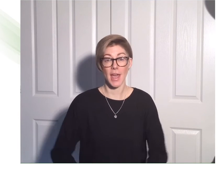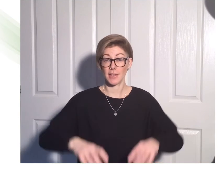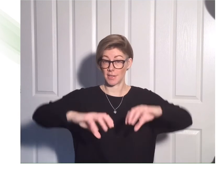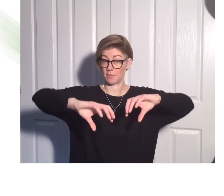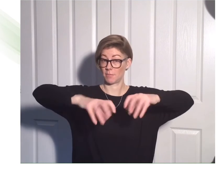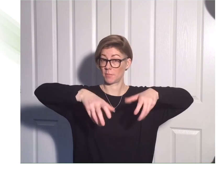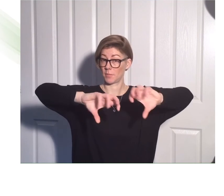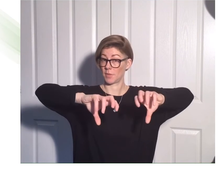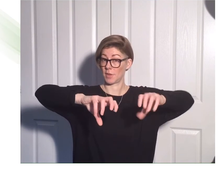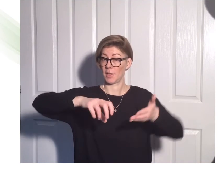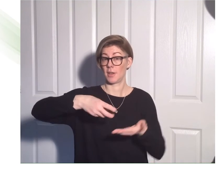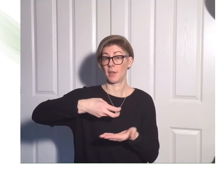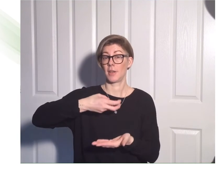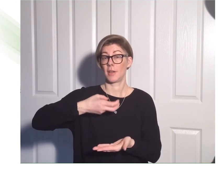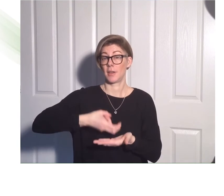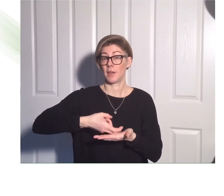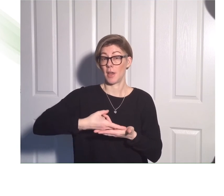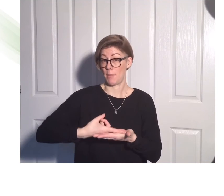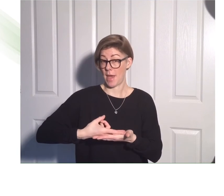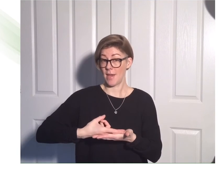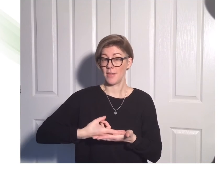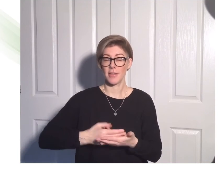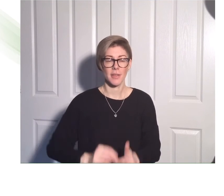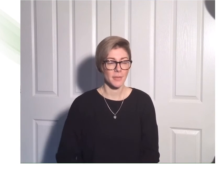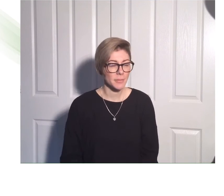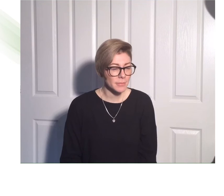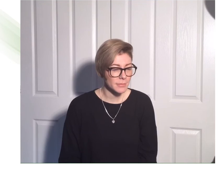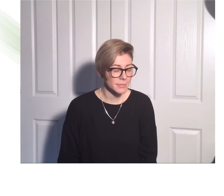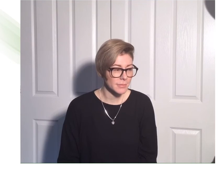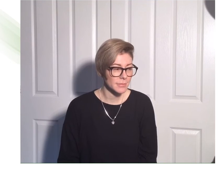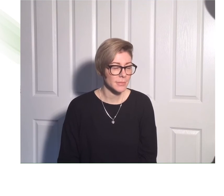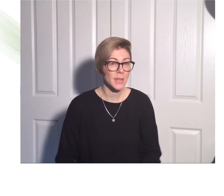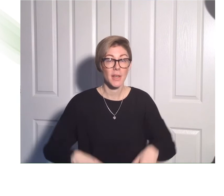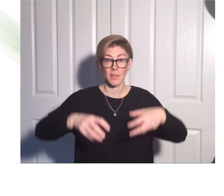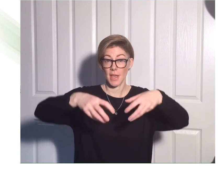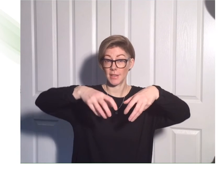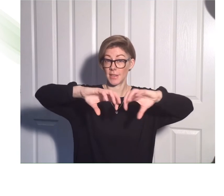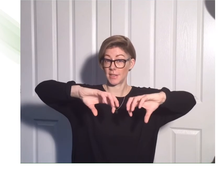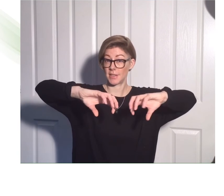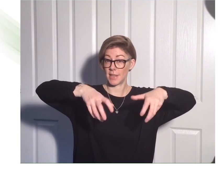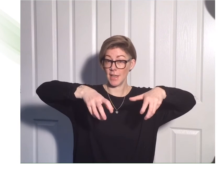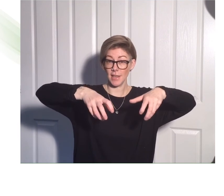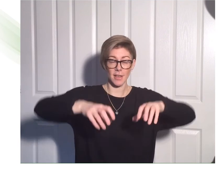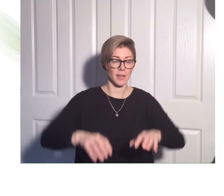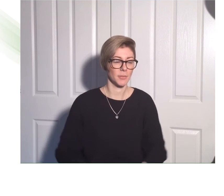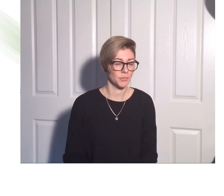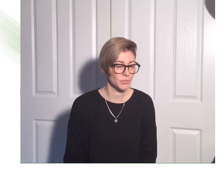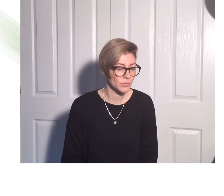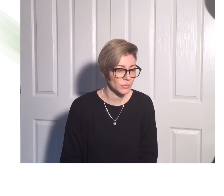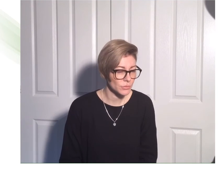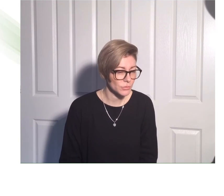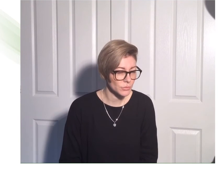There's a bath. There's a sink.